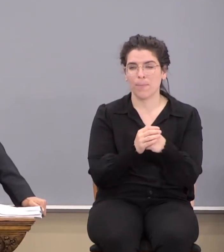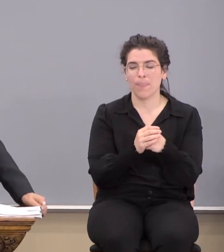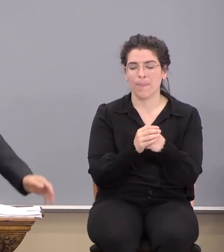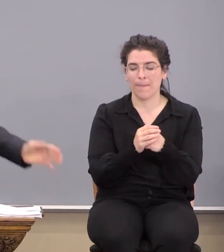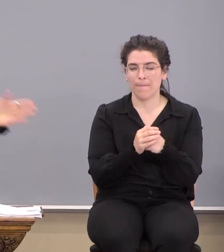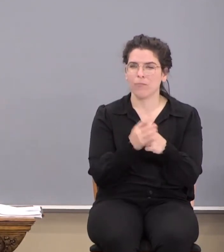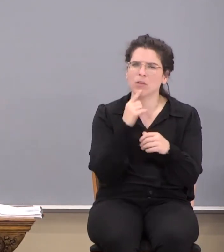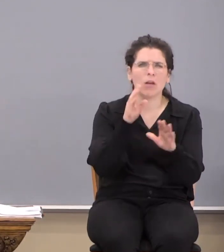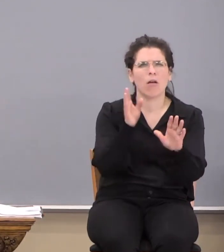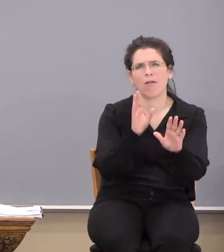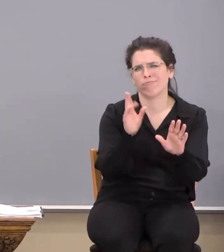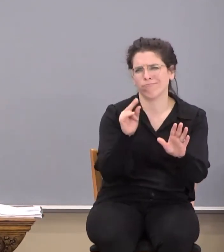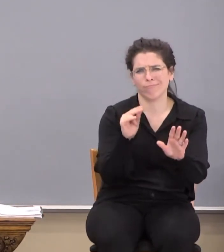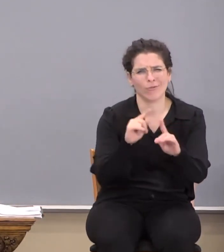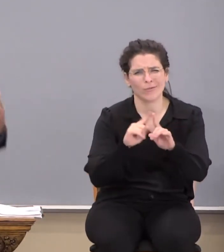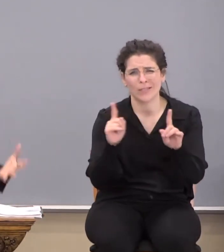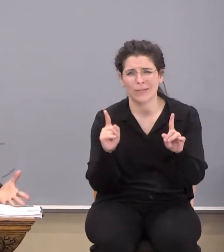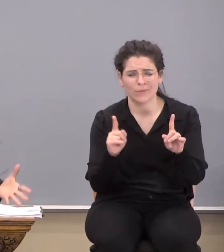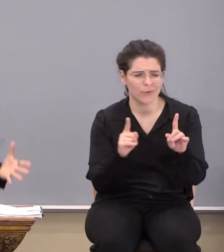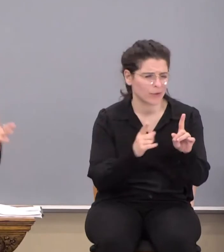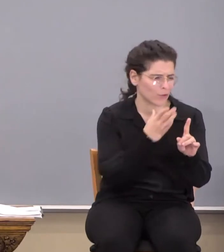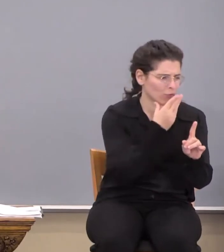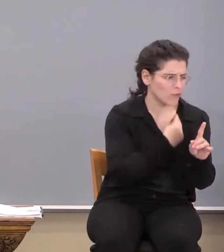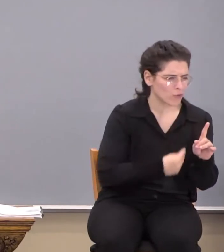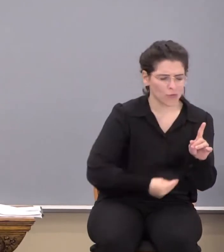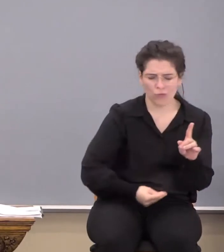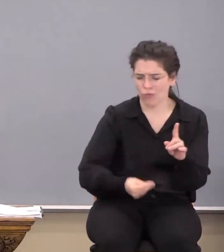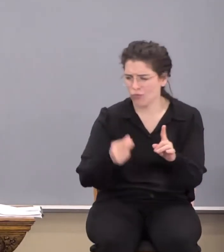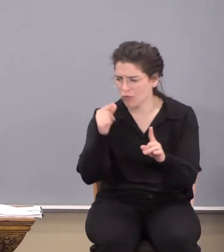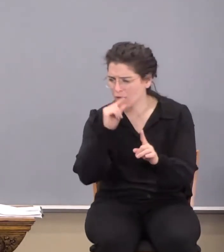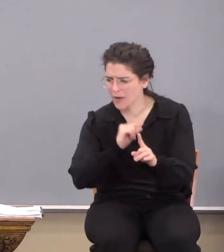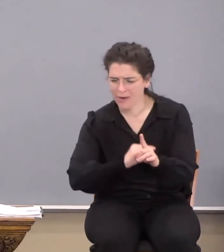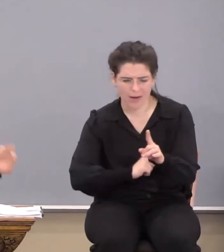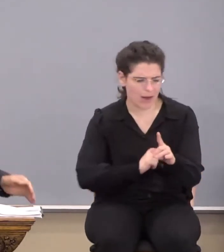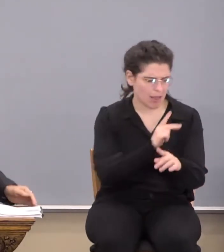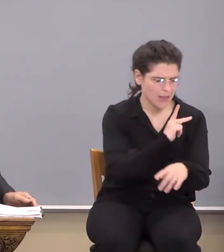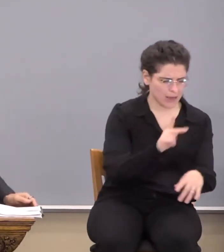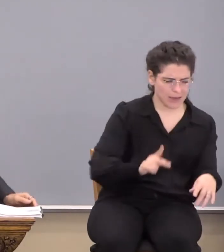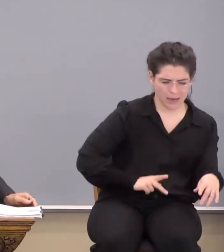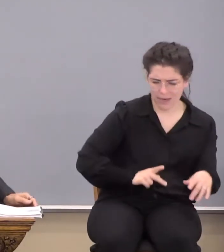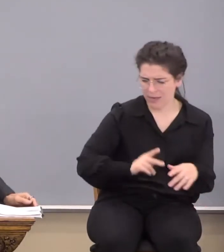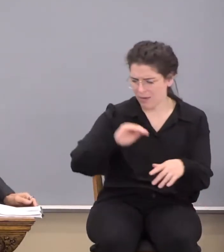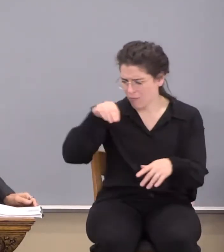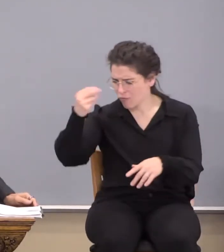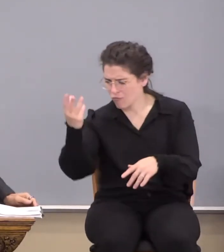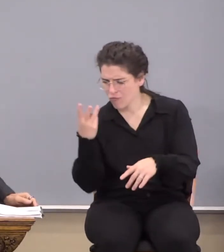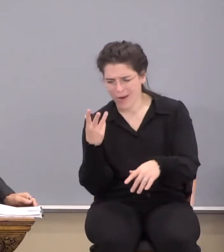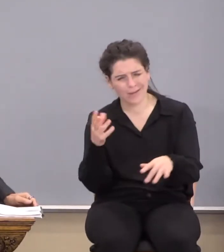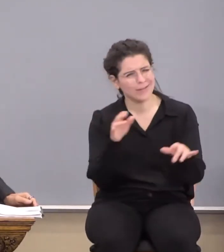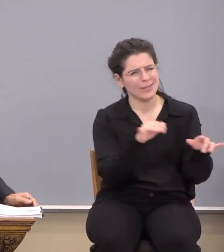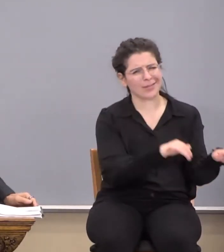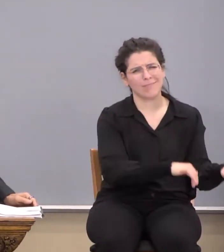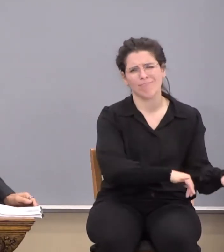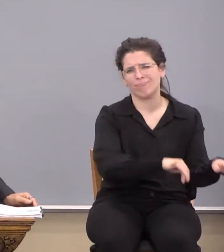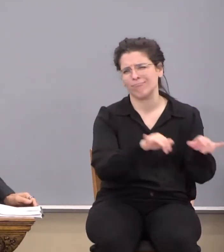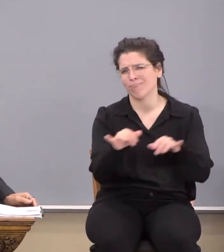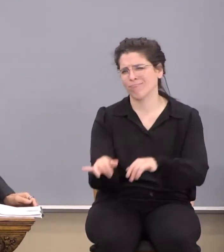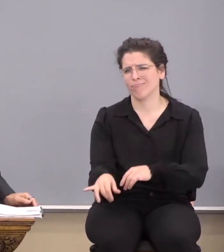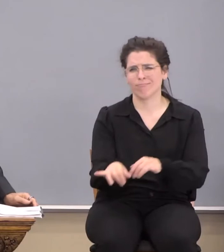They're going to say, no, no, there's no difference between the dispensation of grace and the kingdom program. It's all the same thing. You see the warning there?